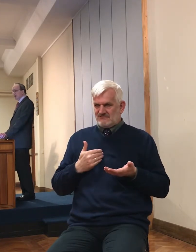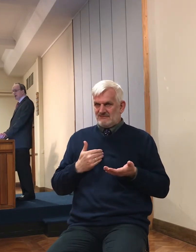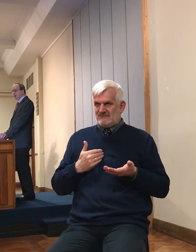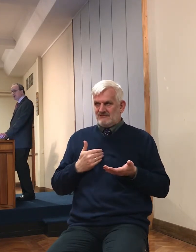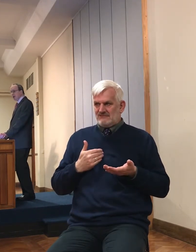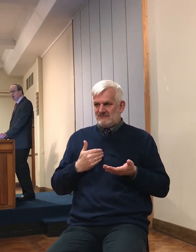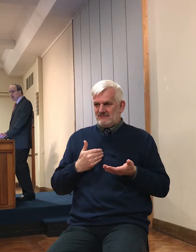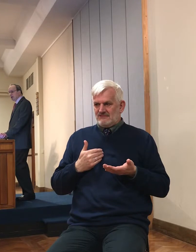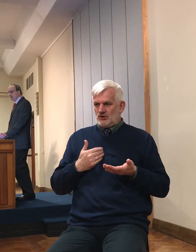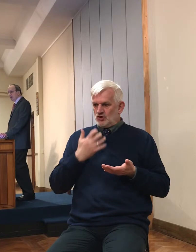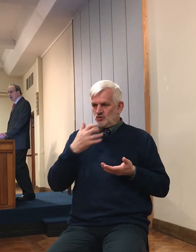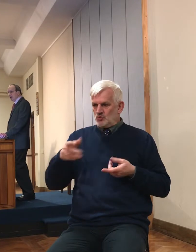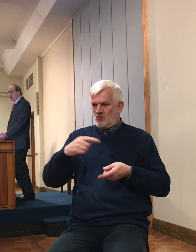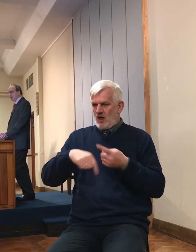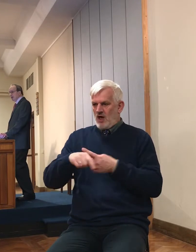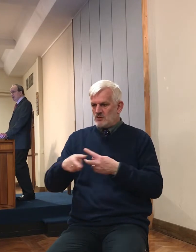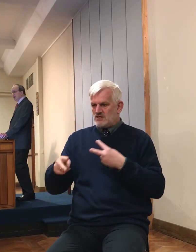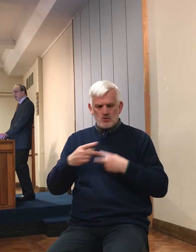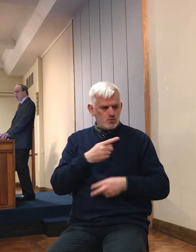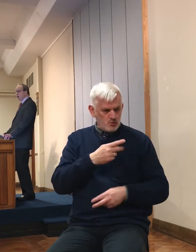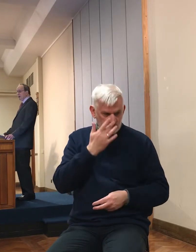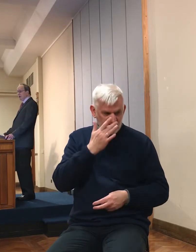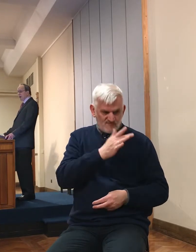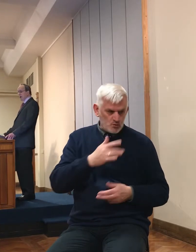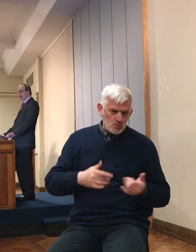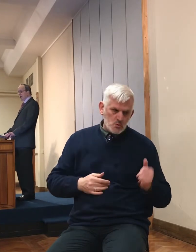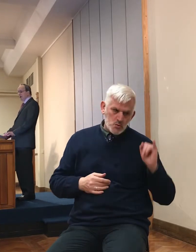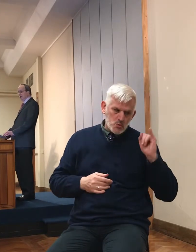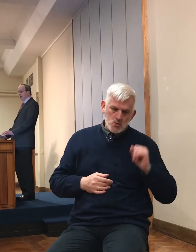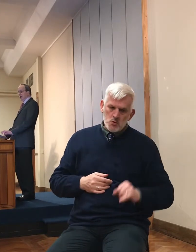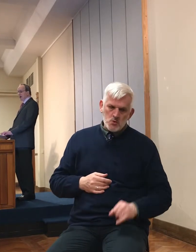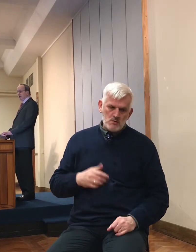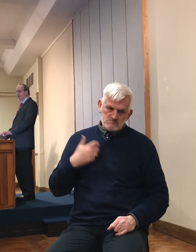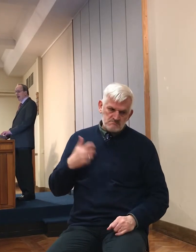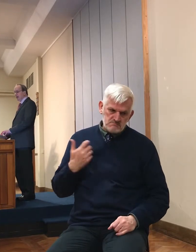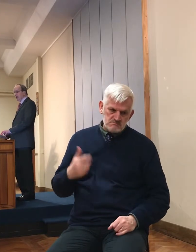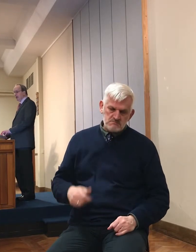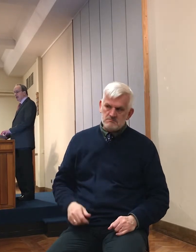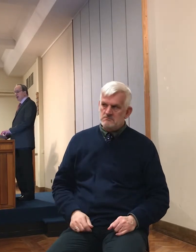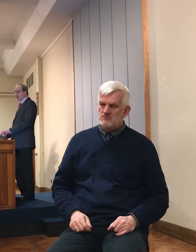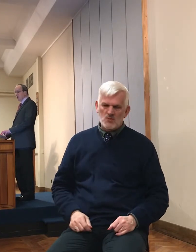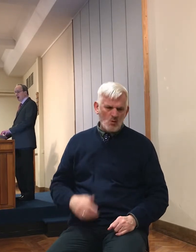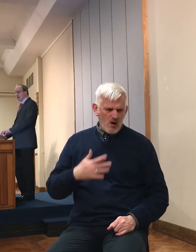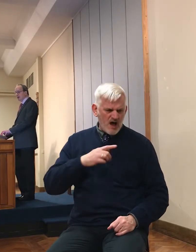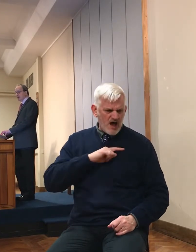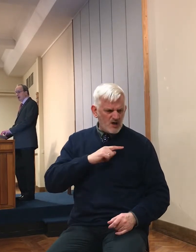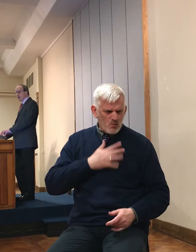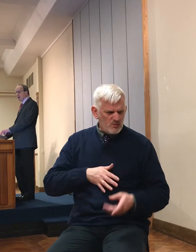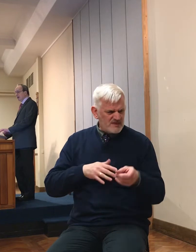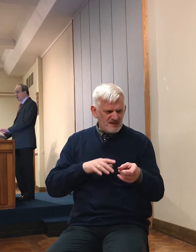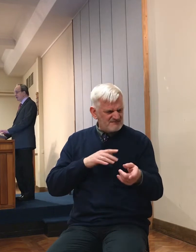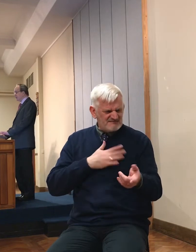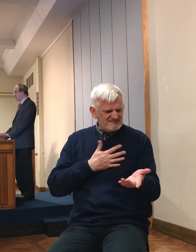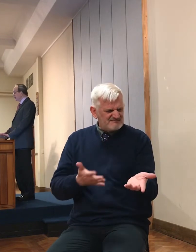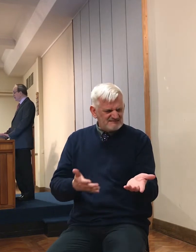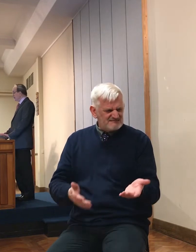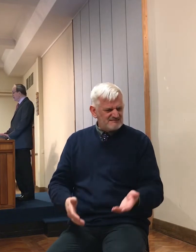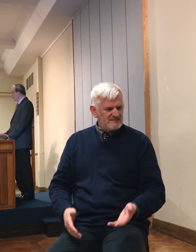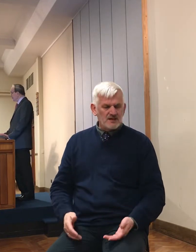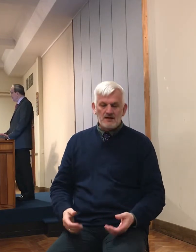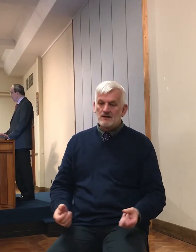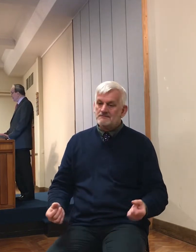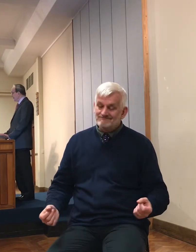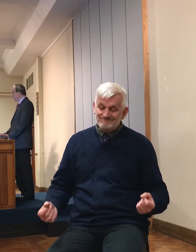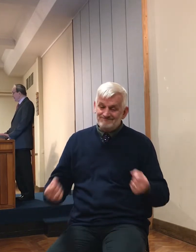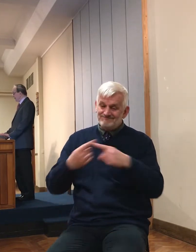and they didn't think he should have been, and they didn't want the Gibeonites, they didn't understand quite how the mercy of God